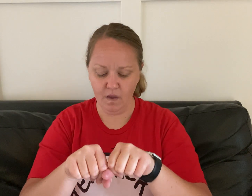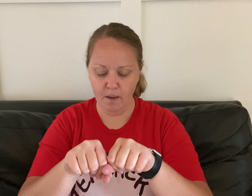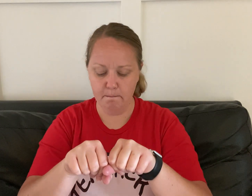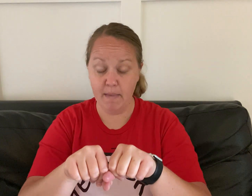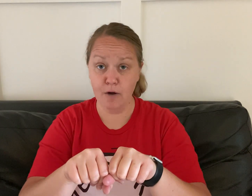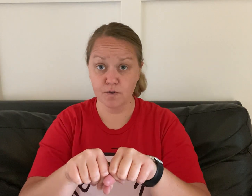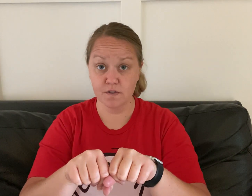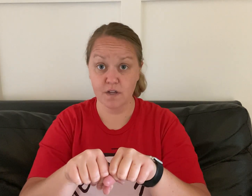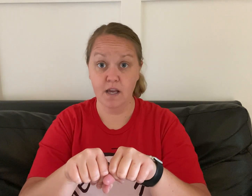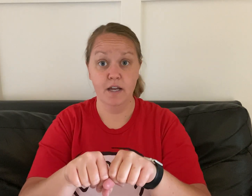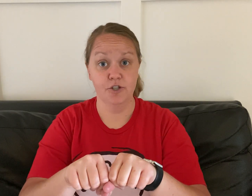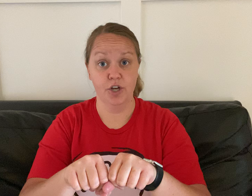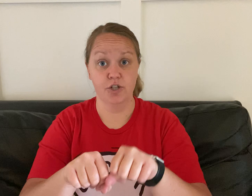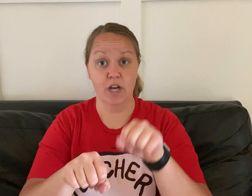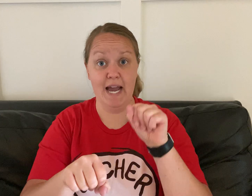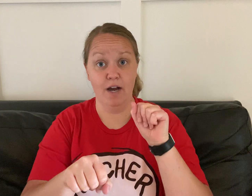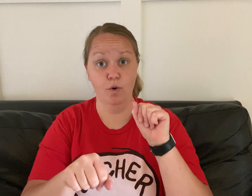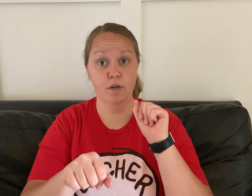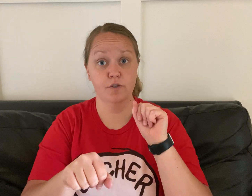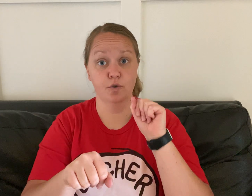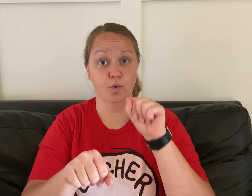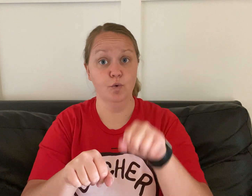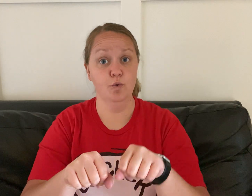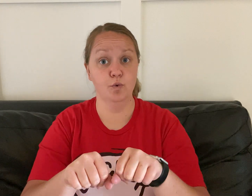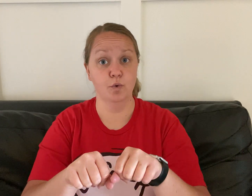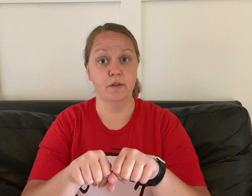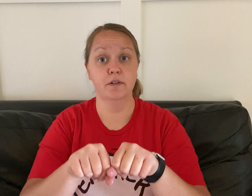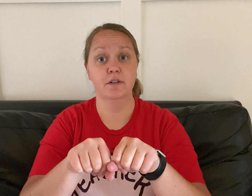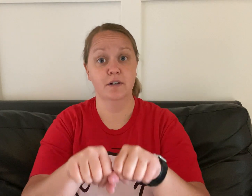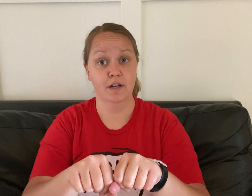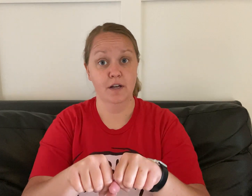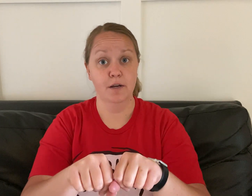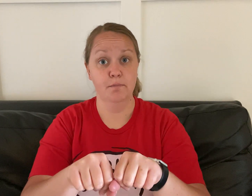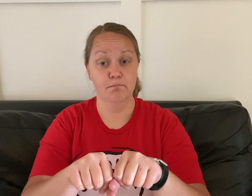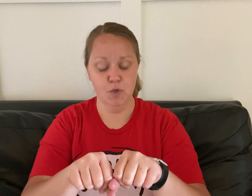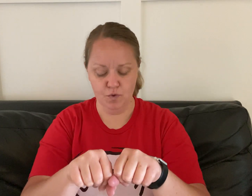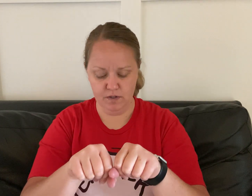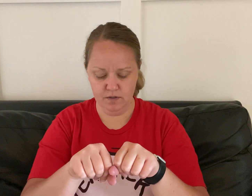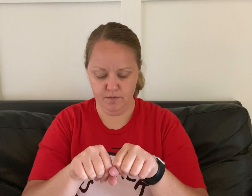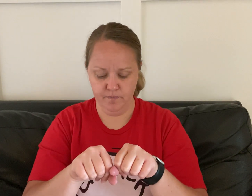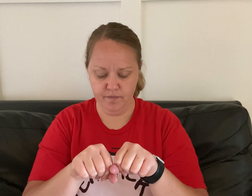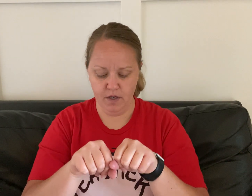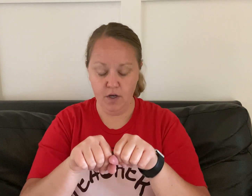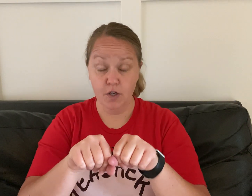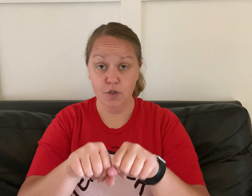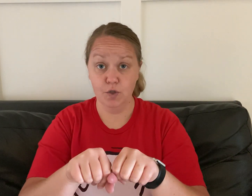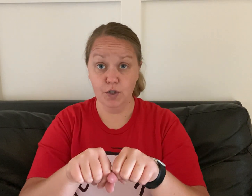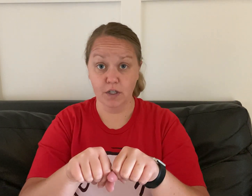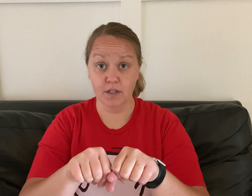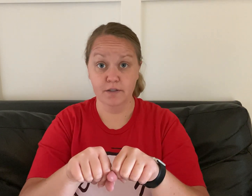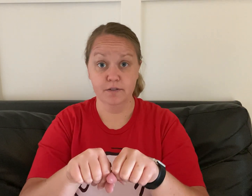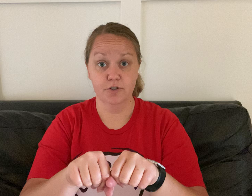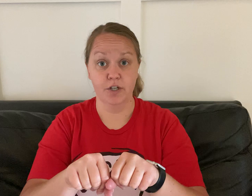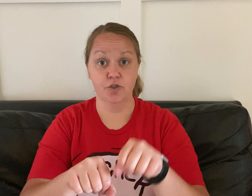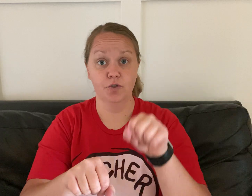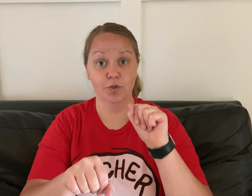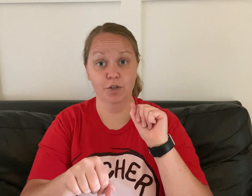mouse, change ow to oo, moose, took, change u